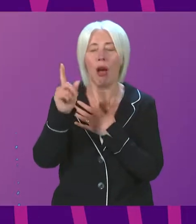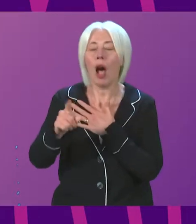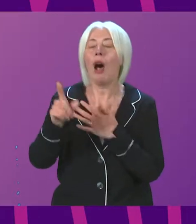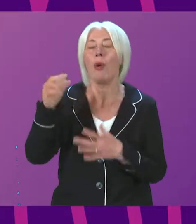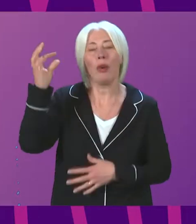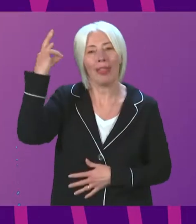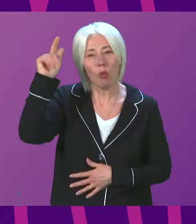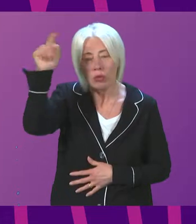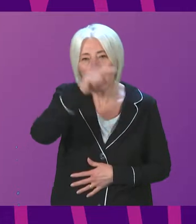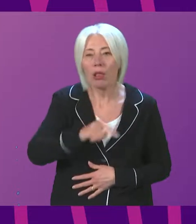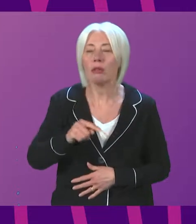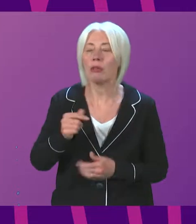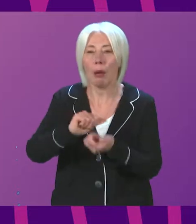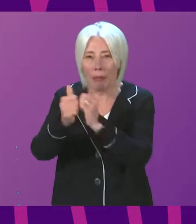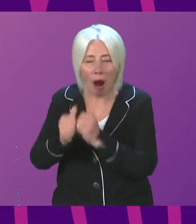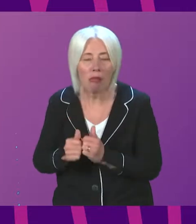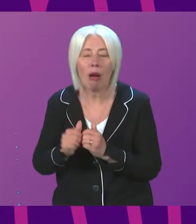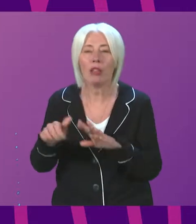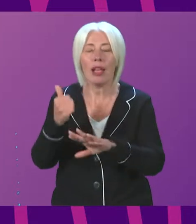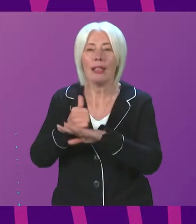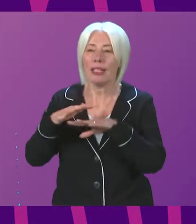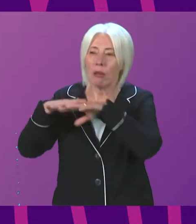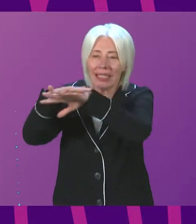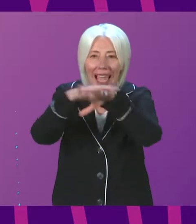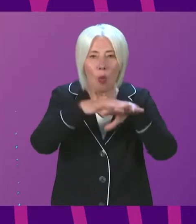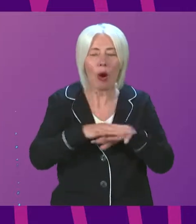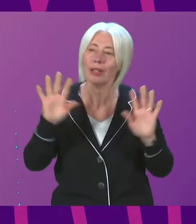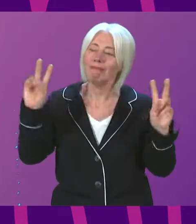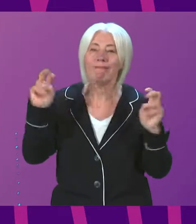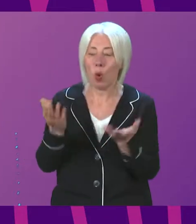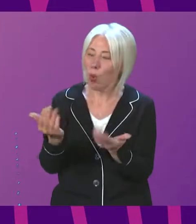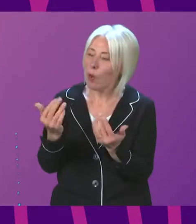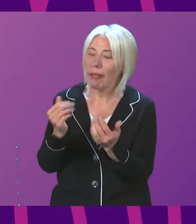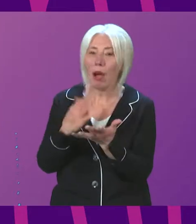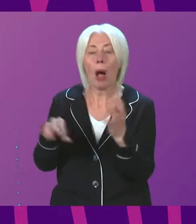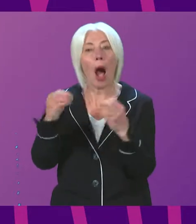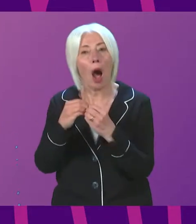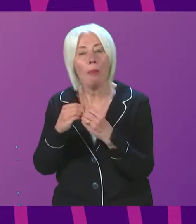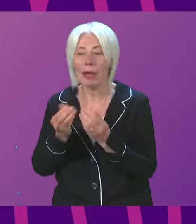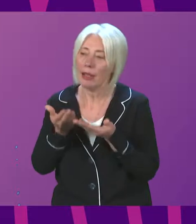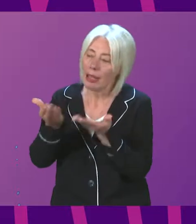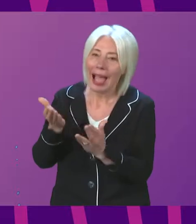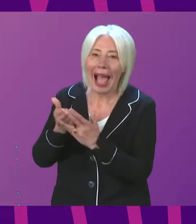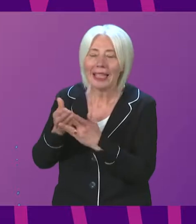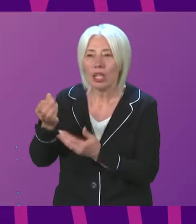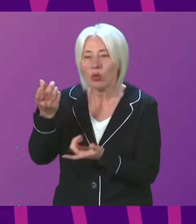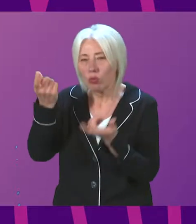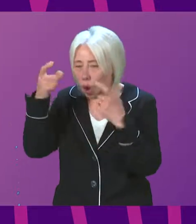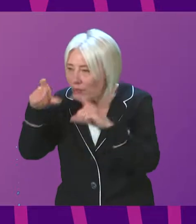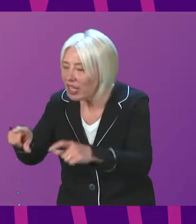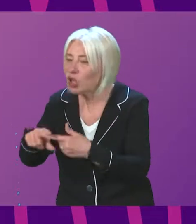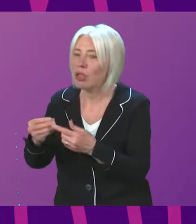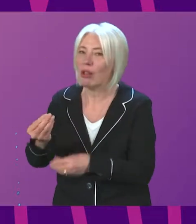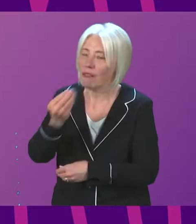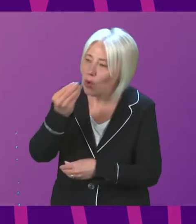sector partners we have established a network of welcome hubs with access to meals accommodation and support for anyone who arrives